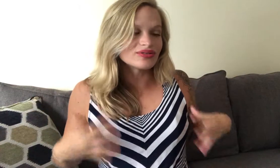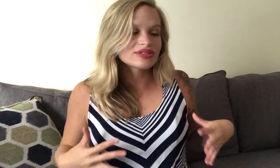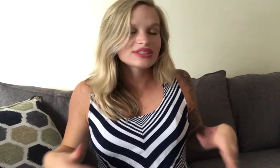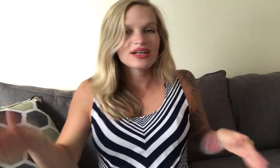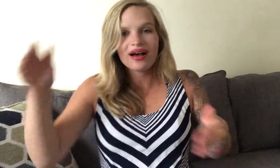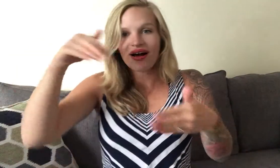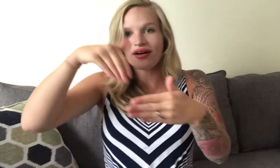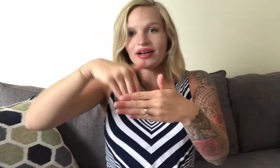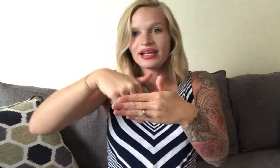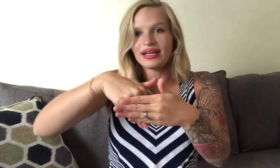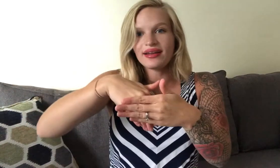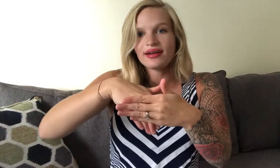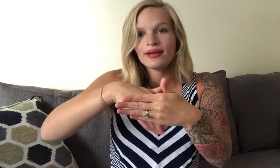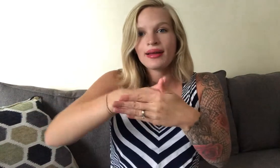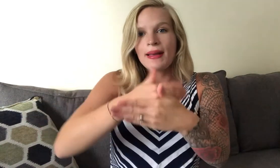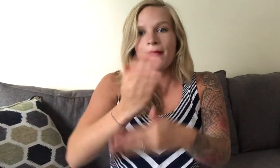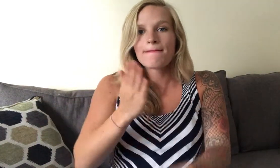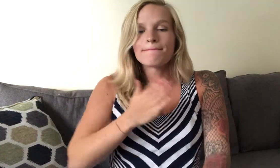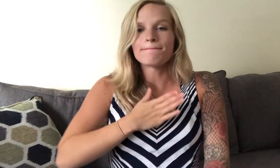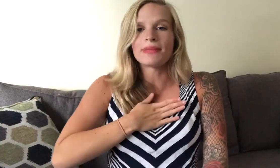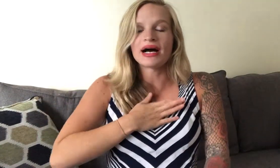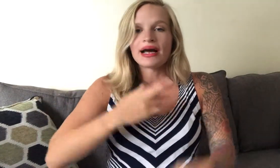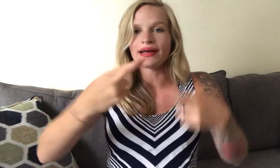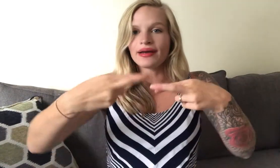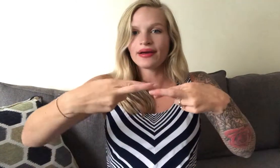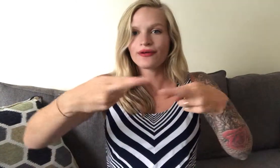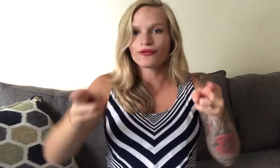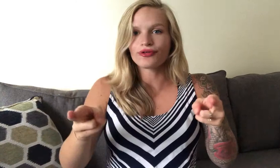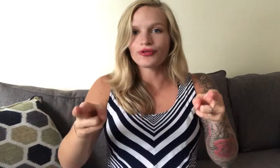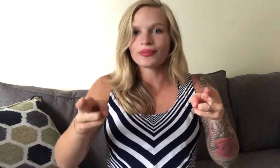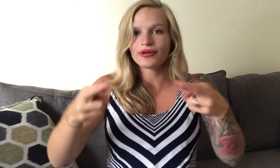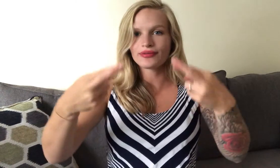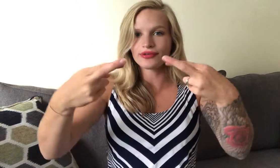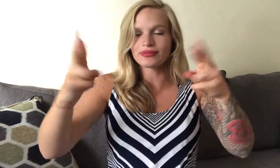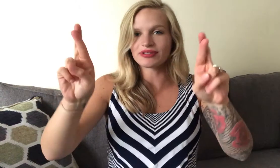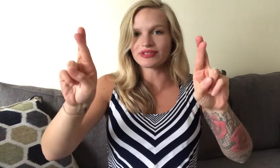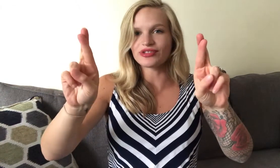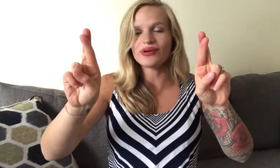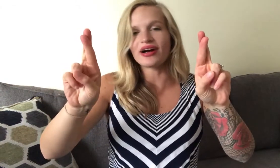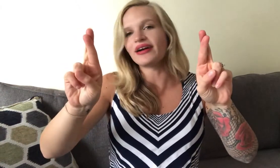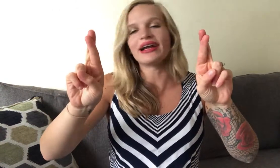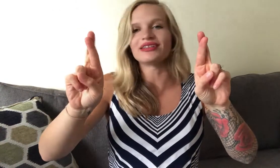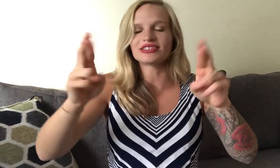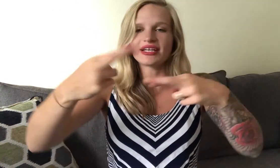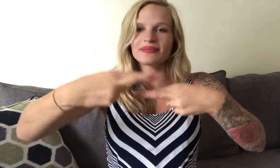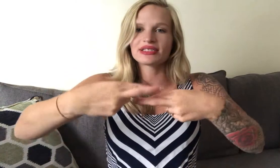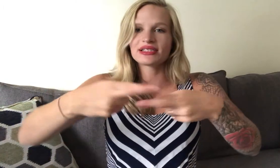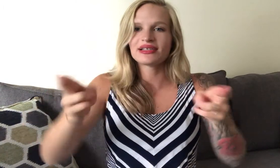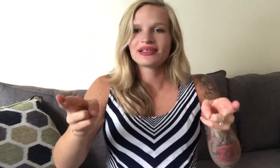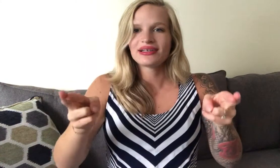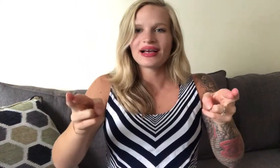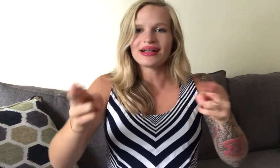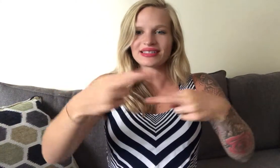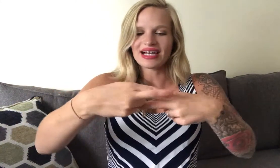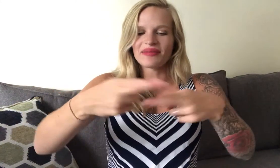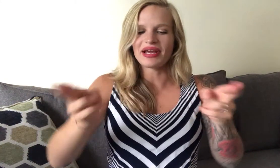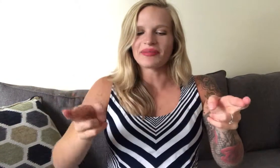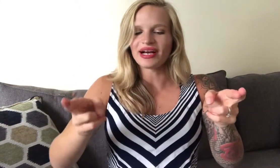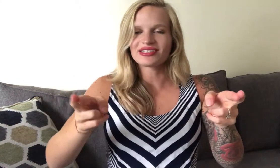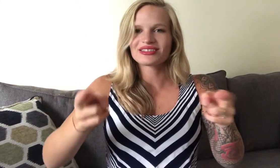are in my room room is with two r hand shapes and just kind of make a box